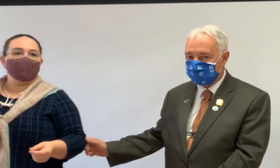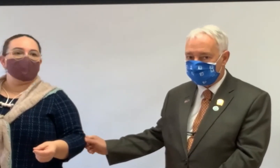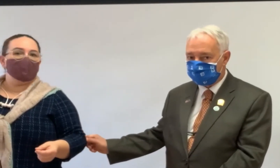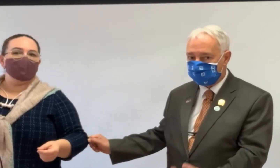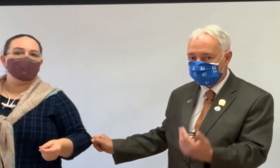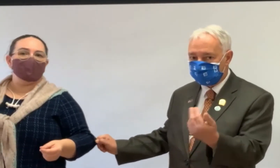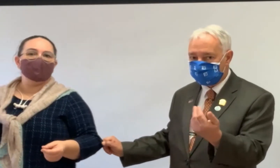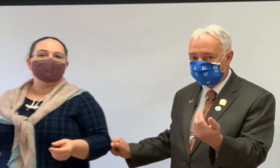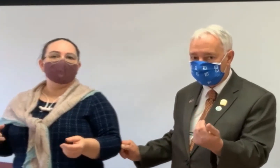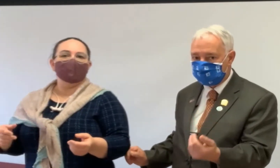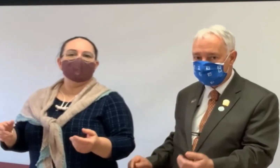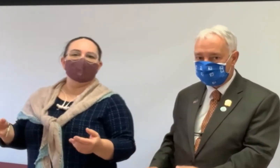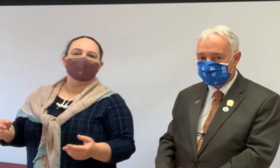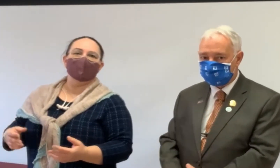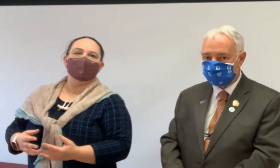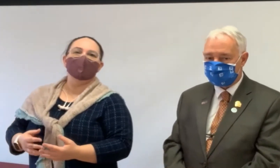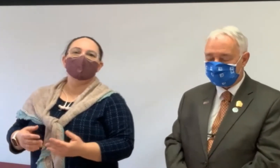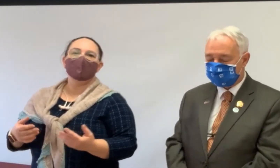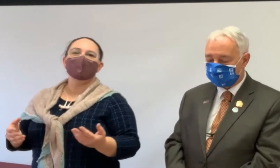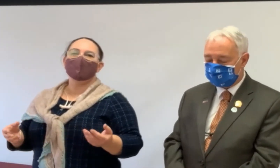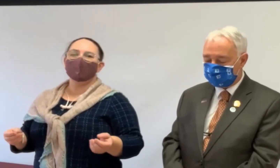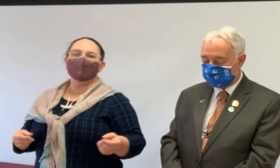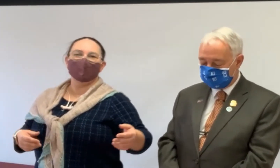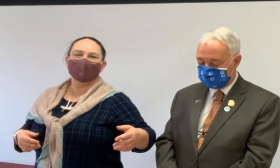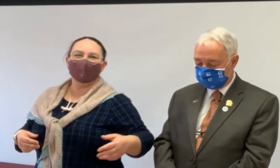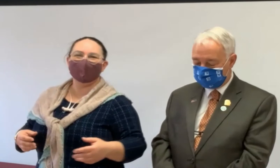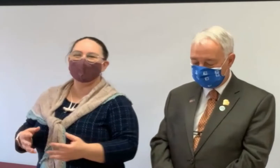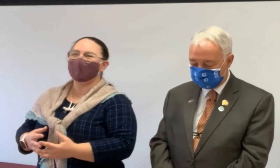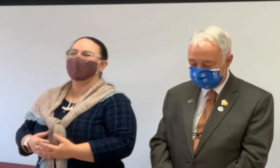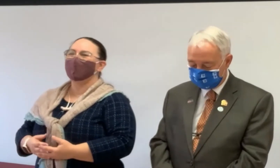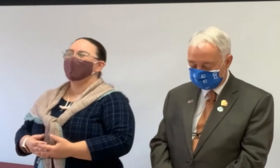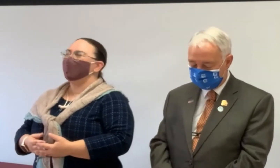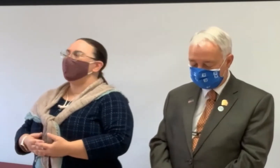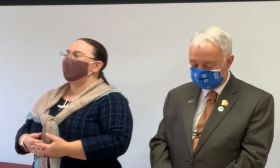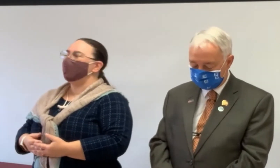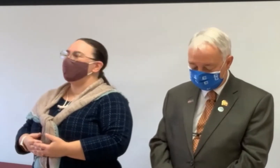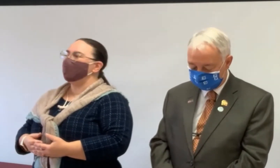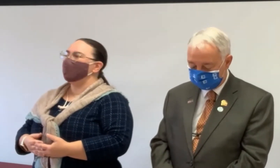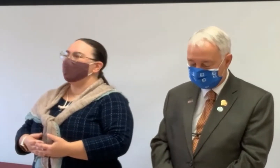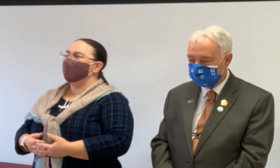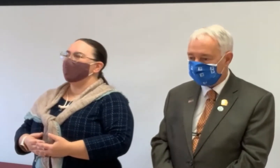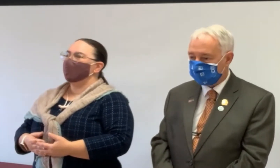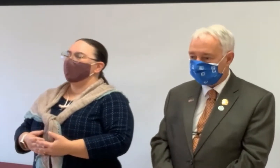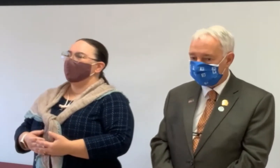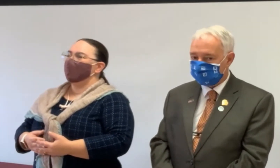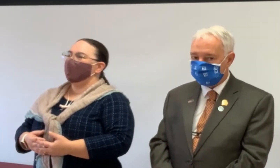technology. Oh, I'm a little off the camera. You can use a lot of technology, uh,